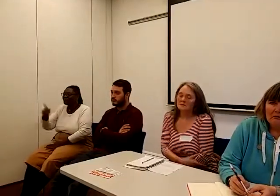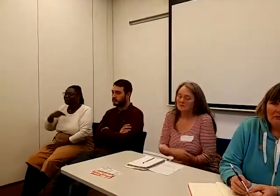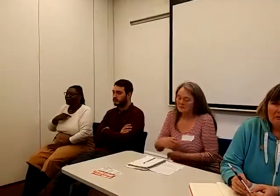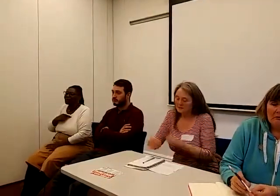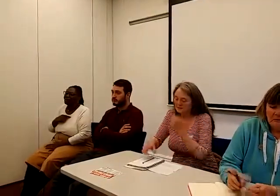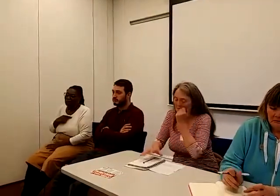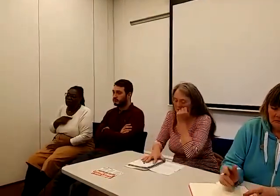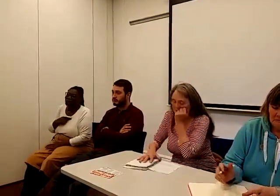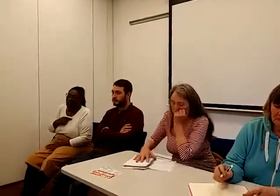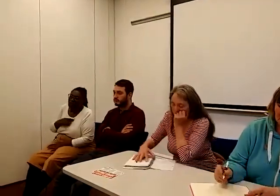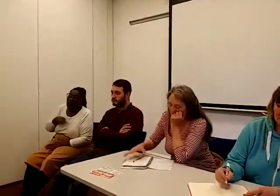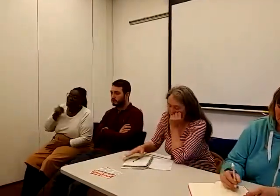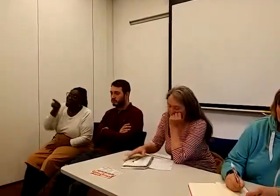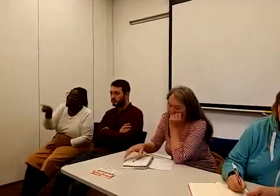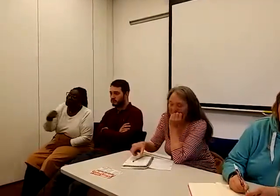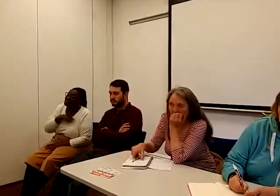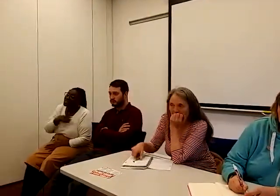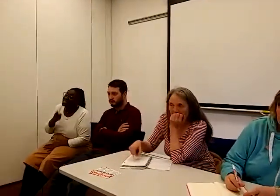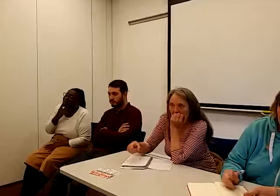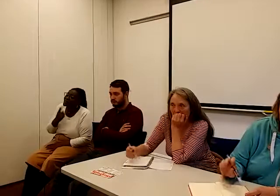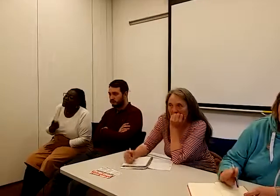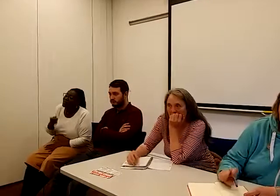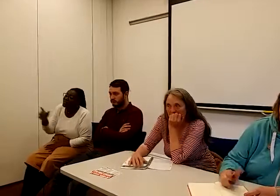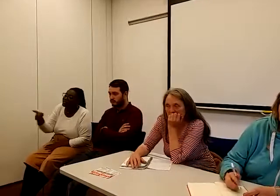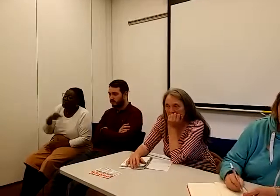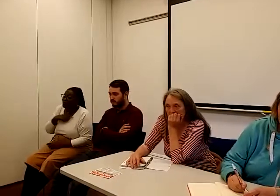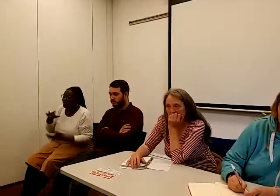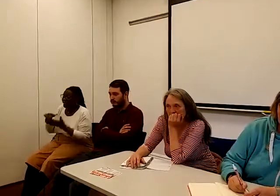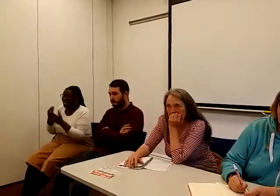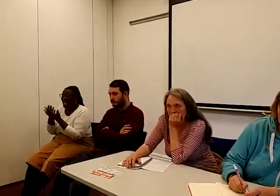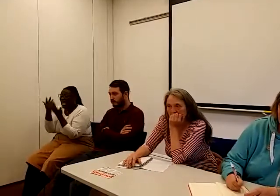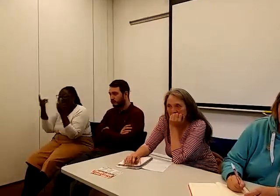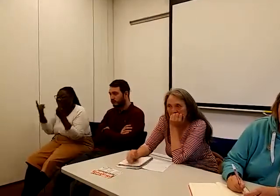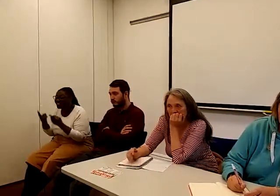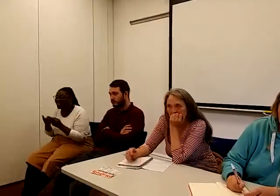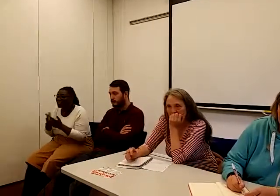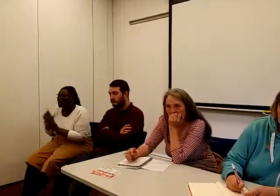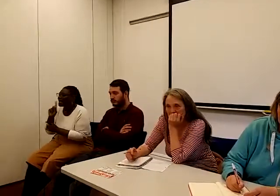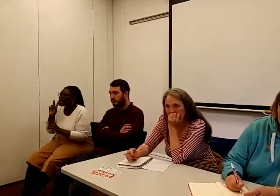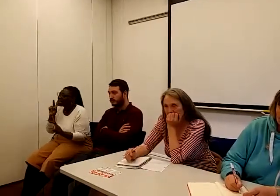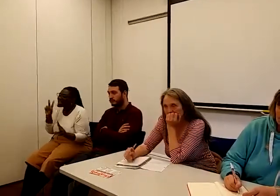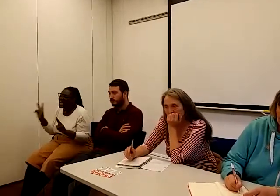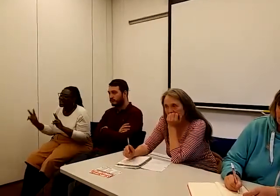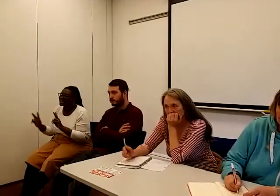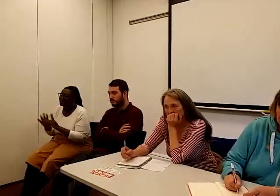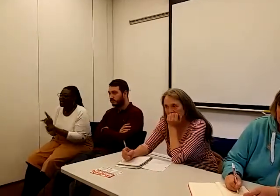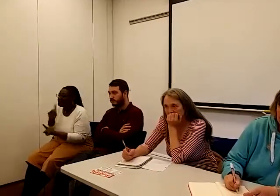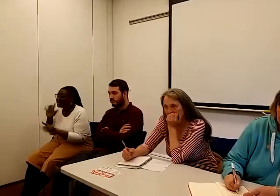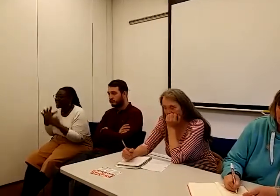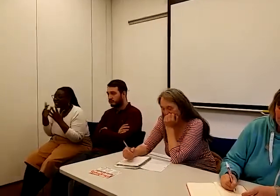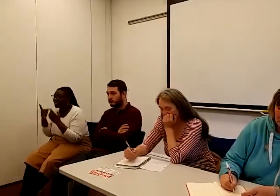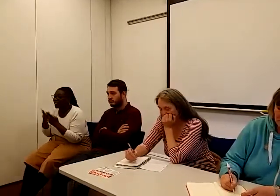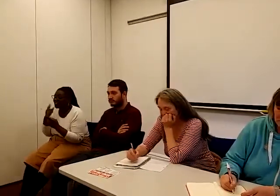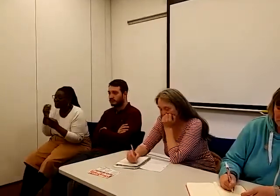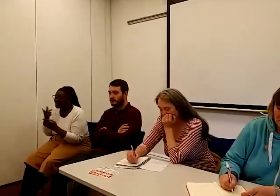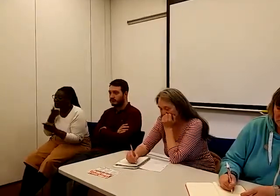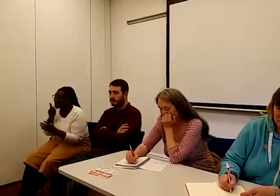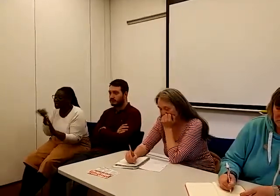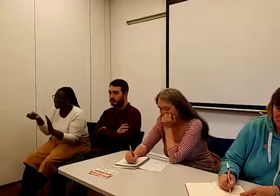The reason I'm saying this is that anything, any aspect that anybody can contribute to the